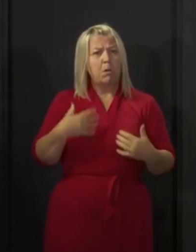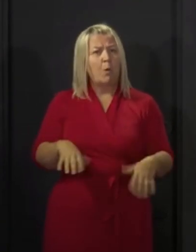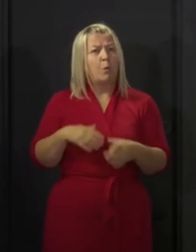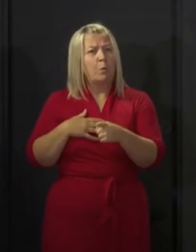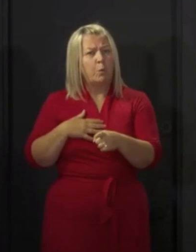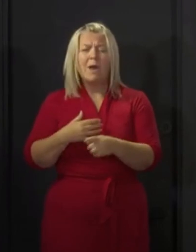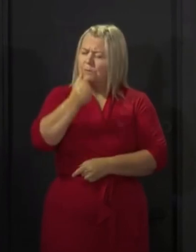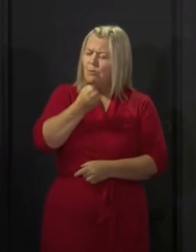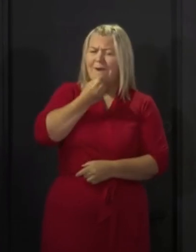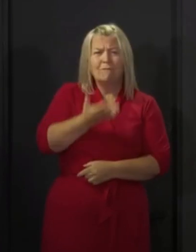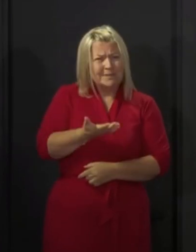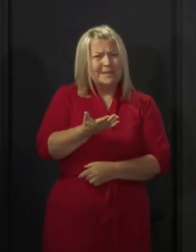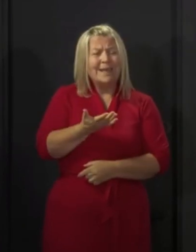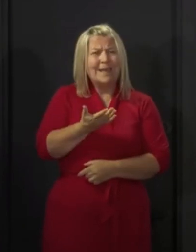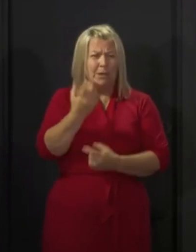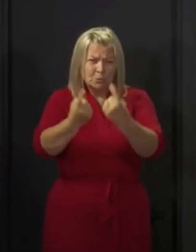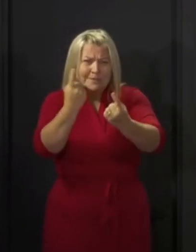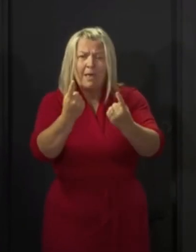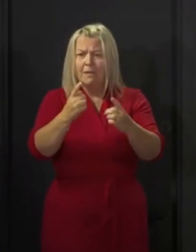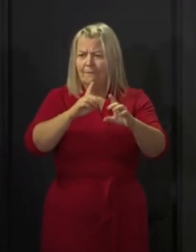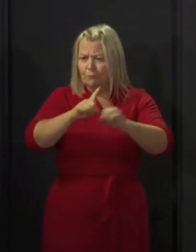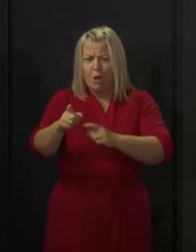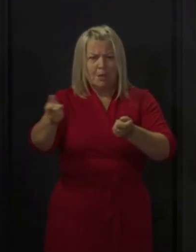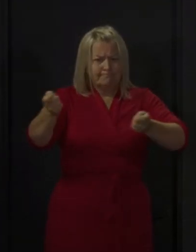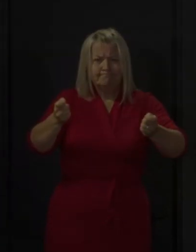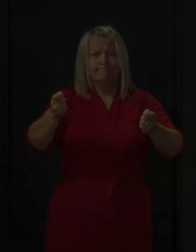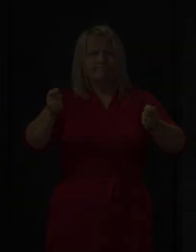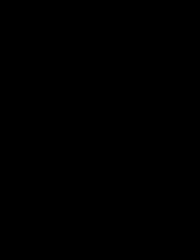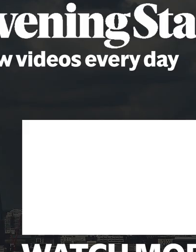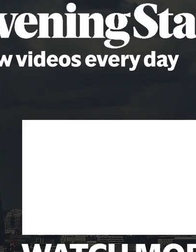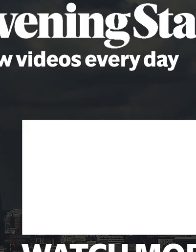every single day right now to try to keep this virus under control.